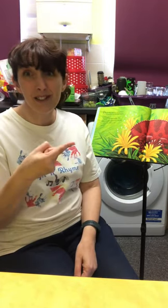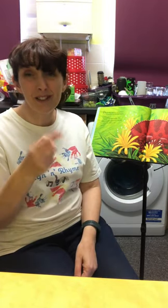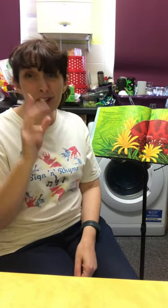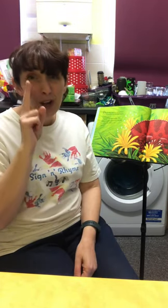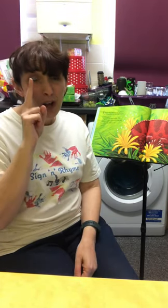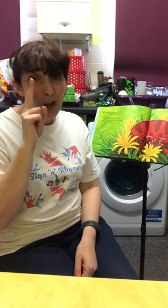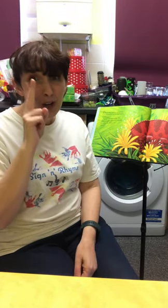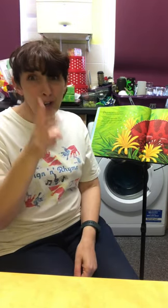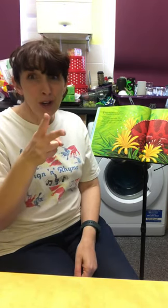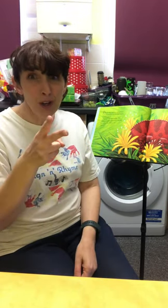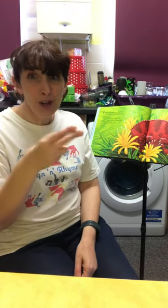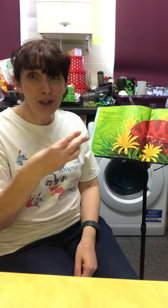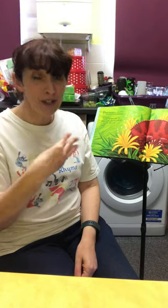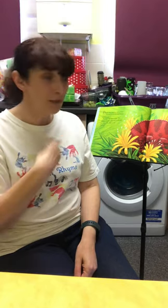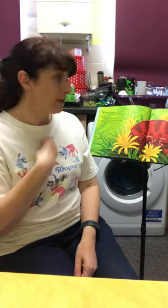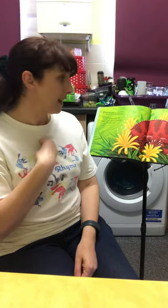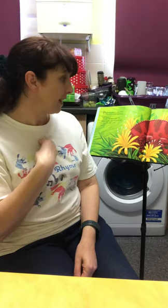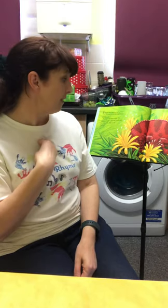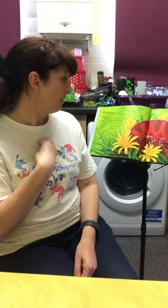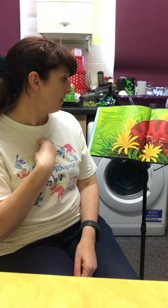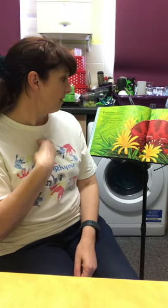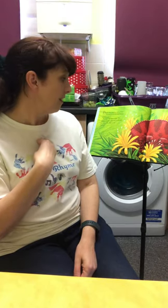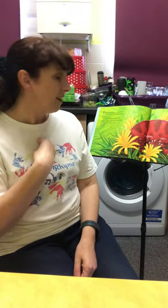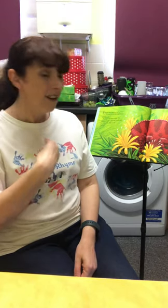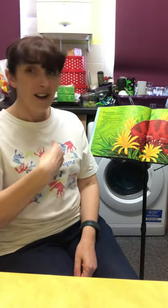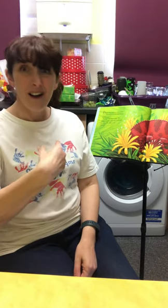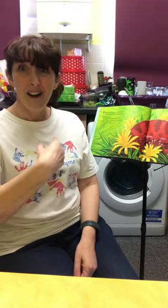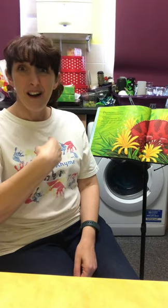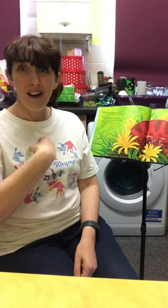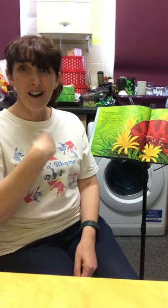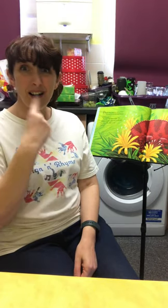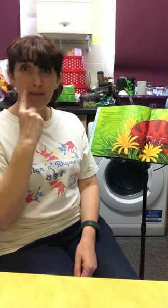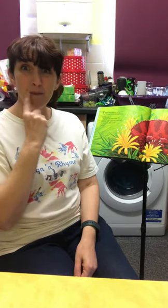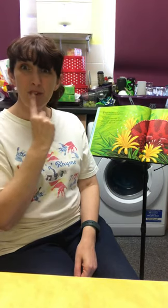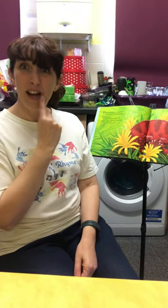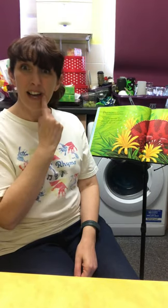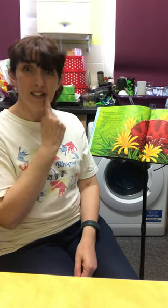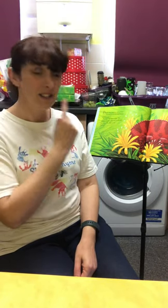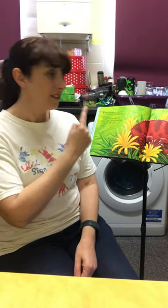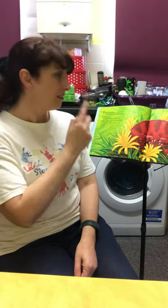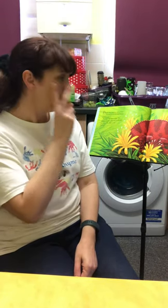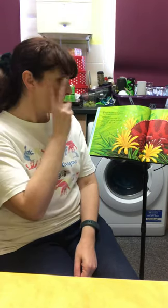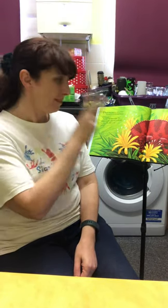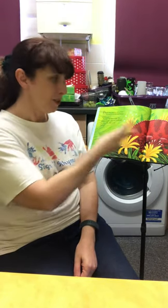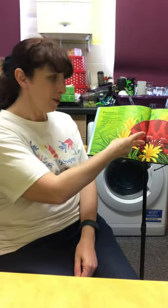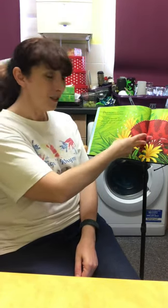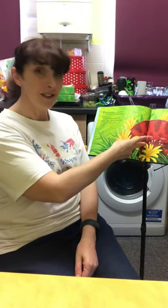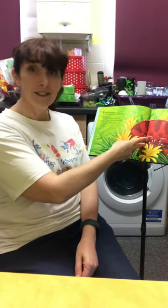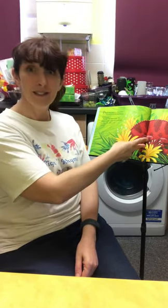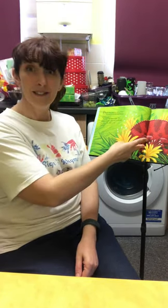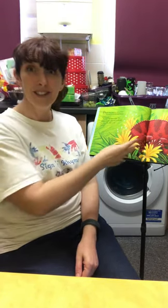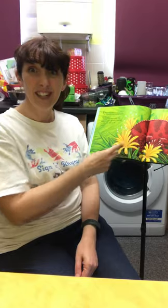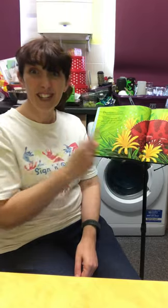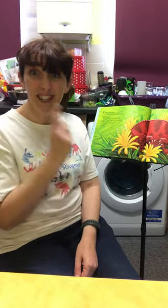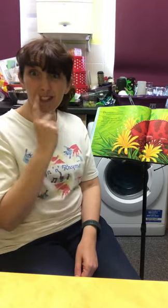look at me. I'm red. Look, he is.